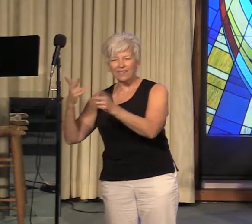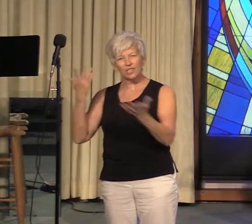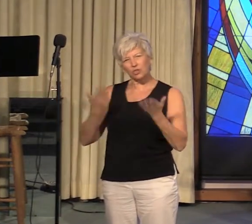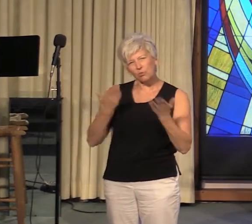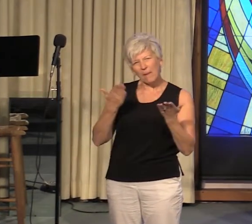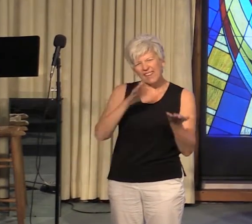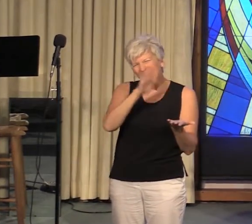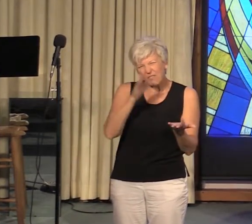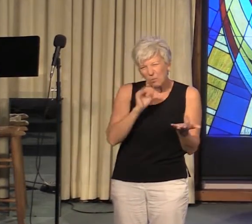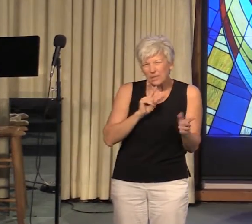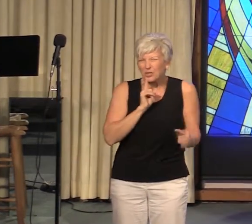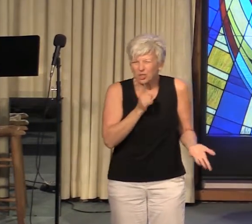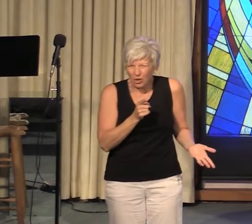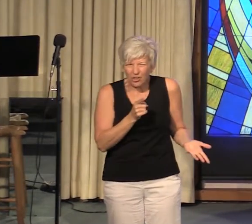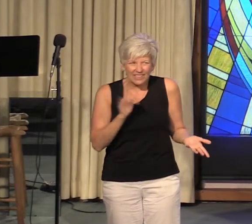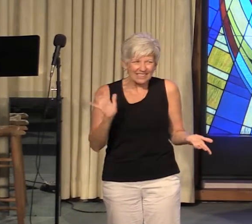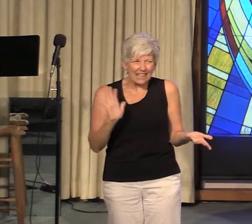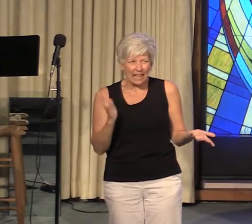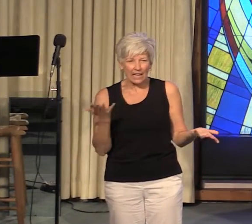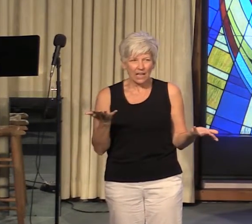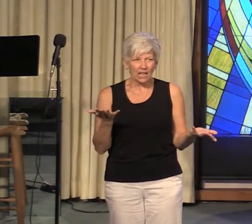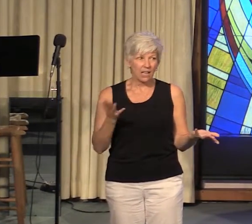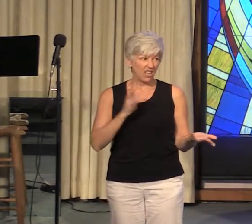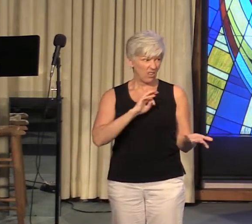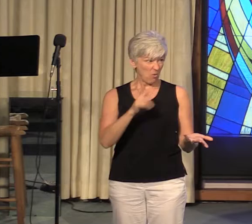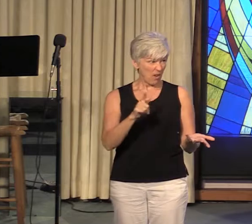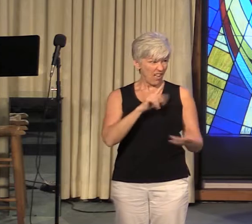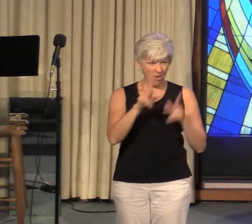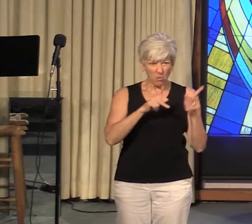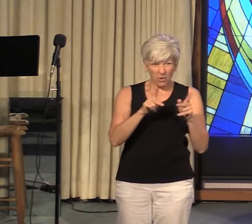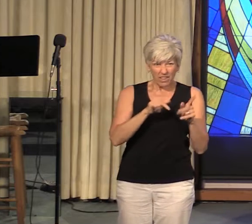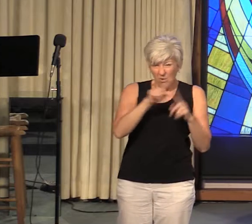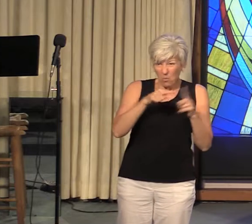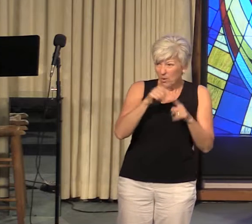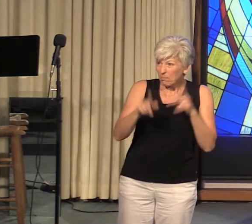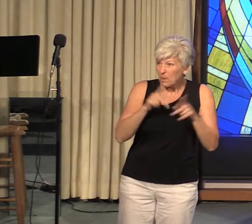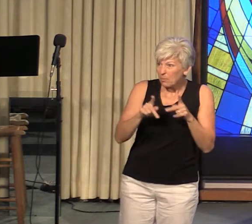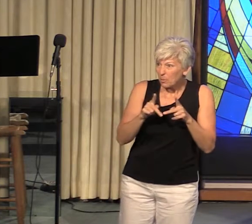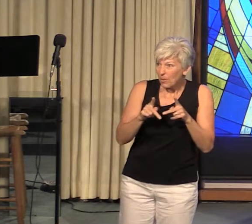really be sure. It's like, well, when people ask me, am I saved, what do I tell them?